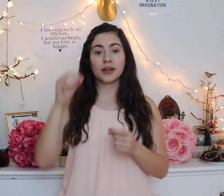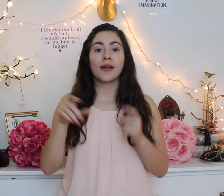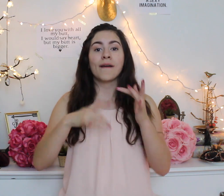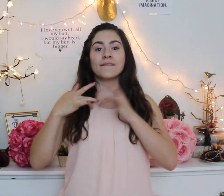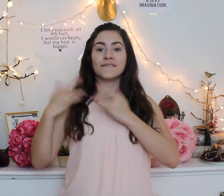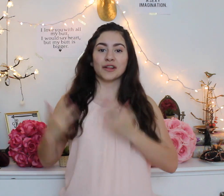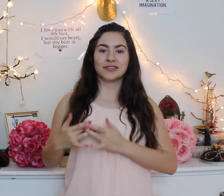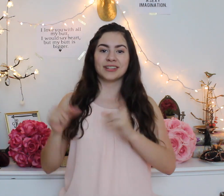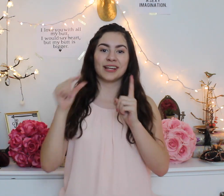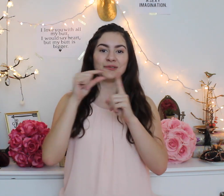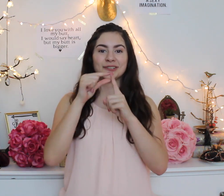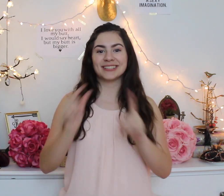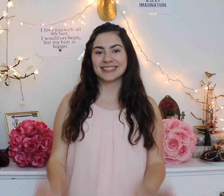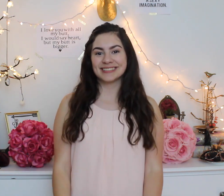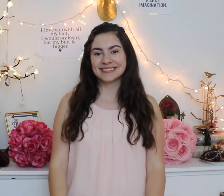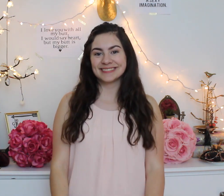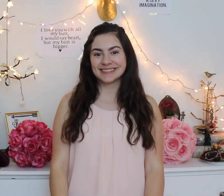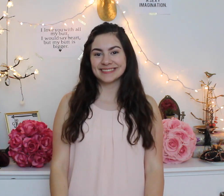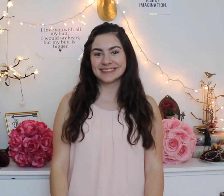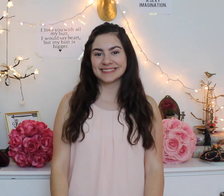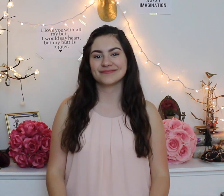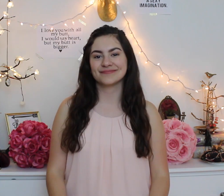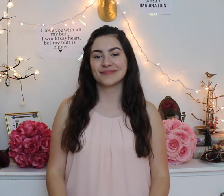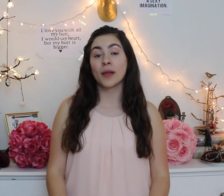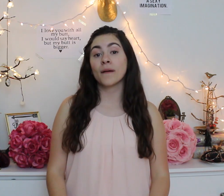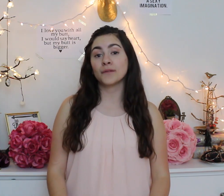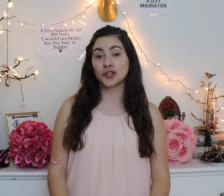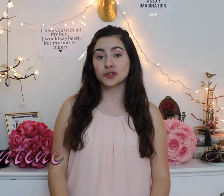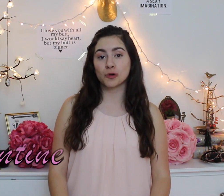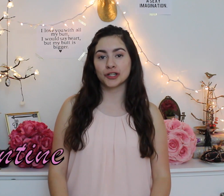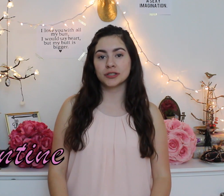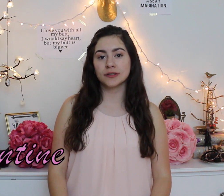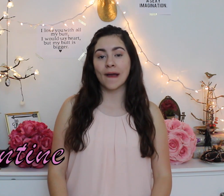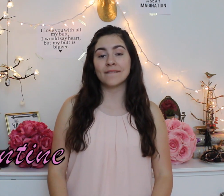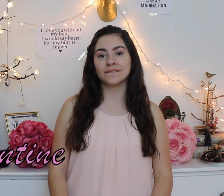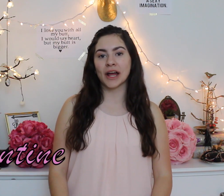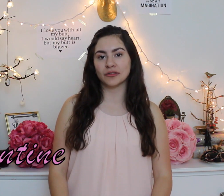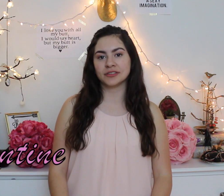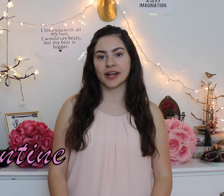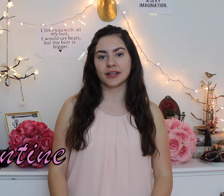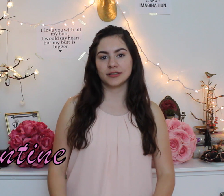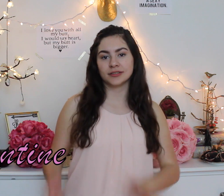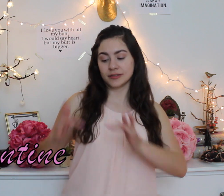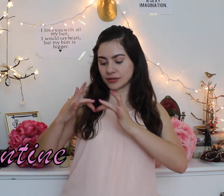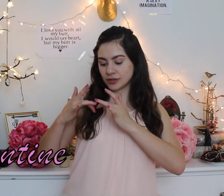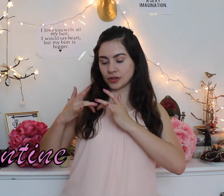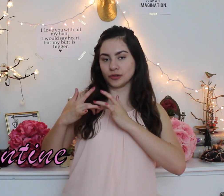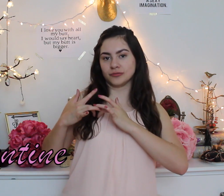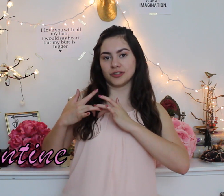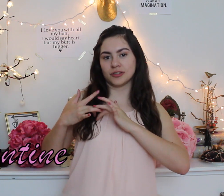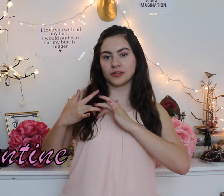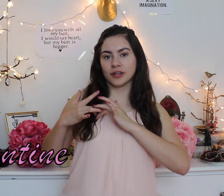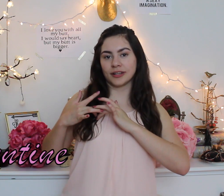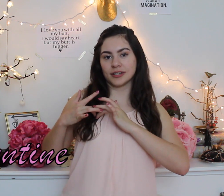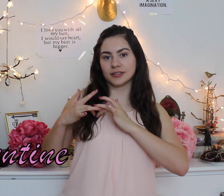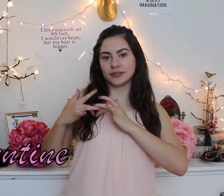valentine words first word valentine so you're gonna go like this